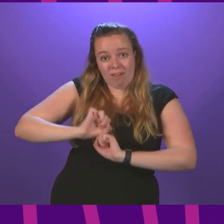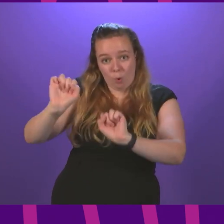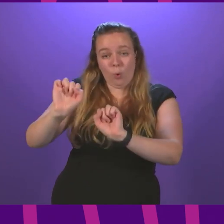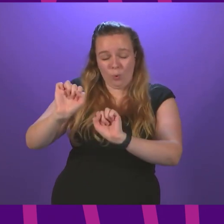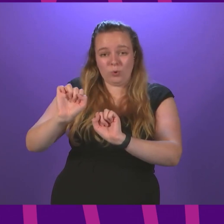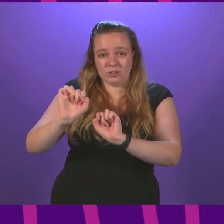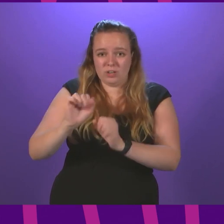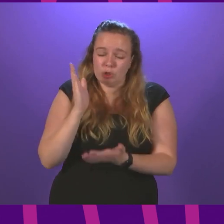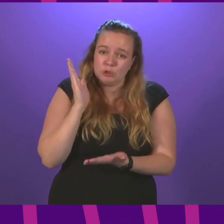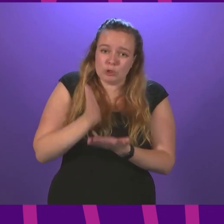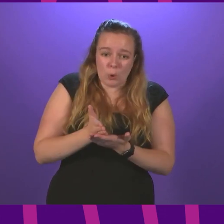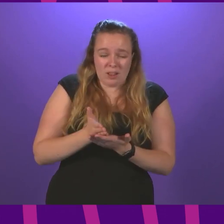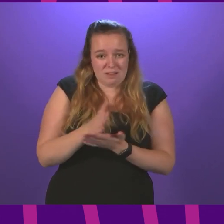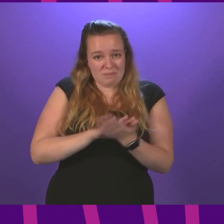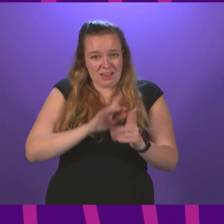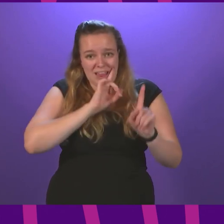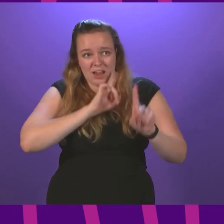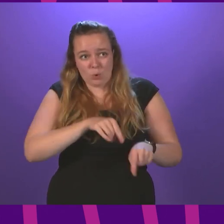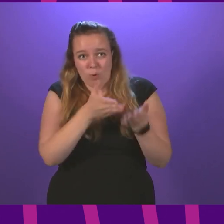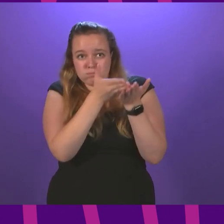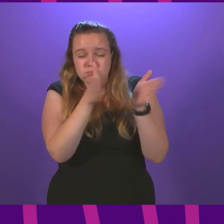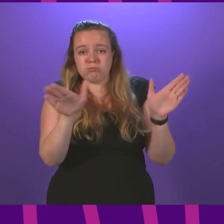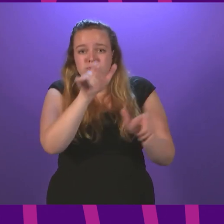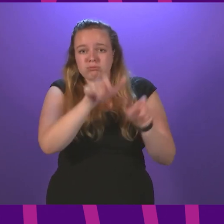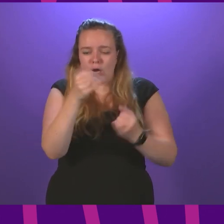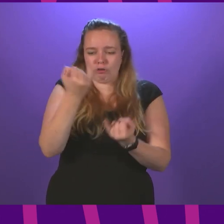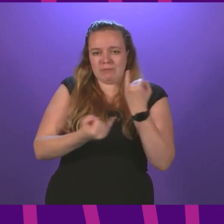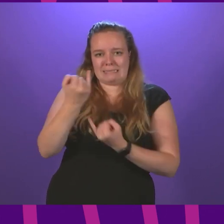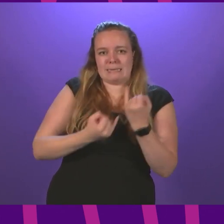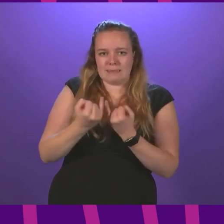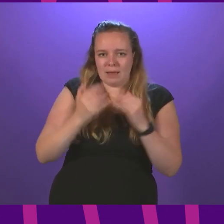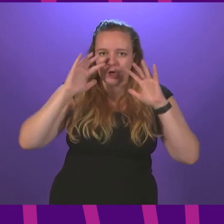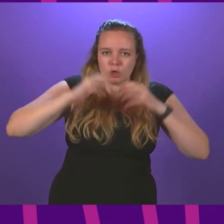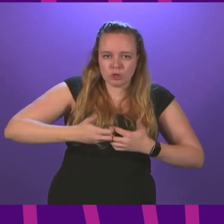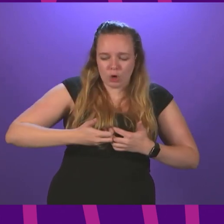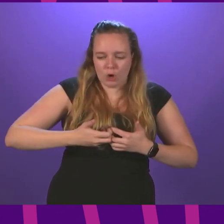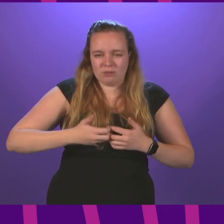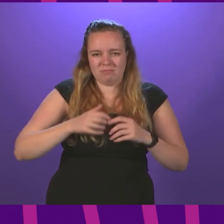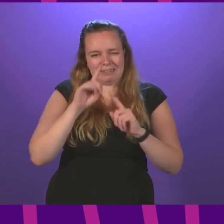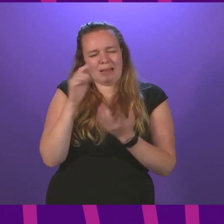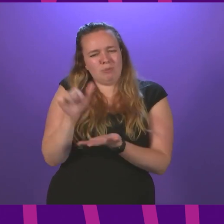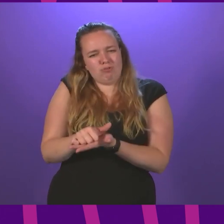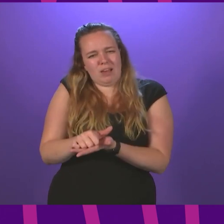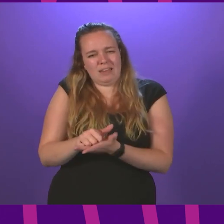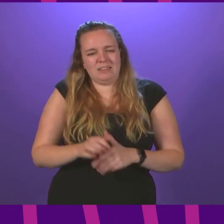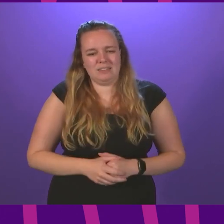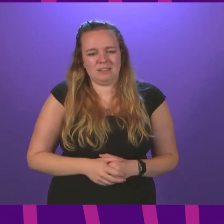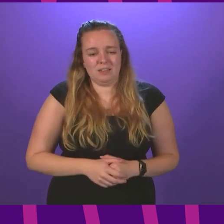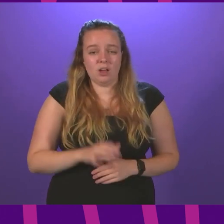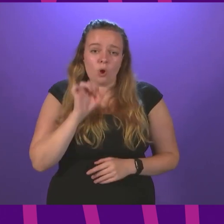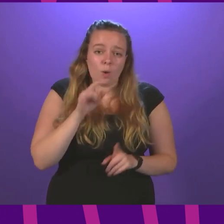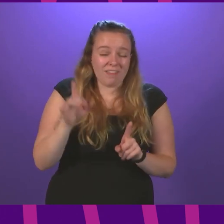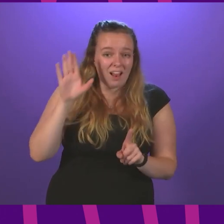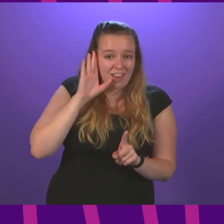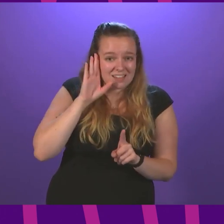Surely ignoring such widespread concerticism and concern cannot be right. Will they